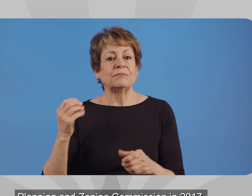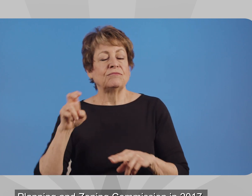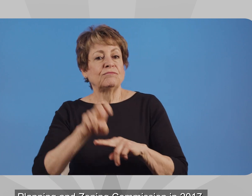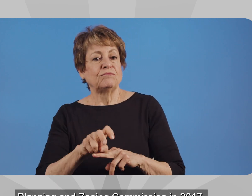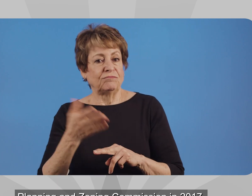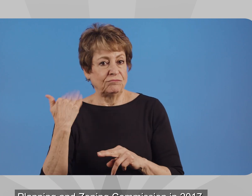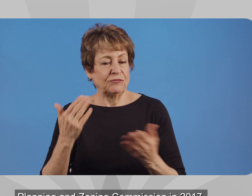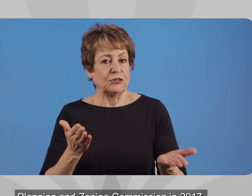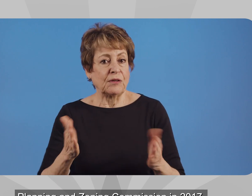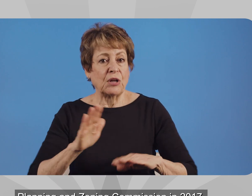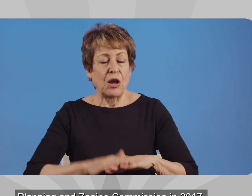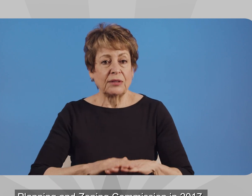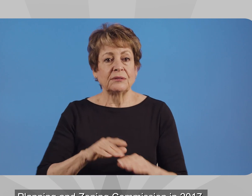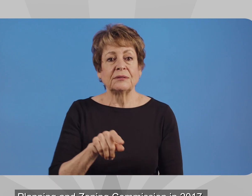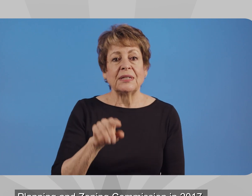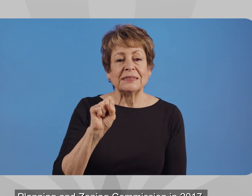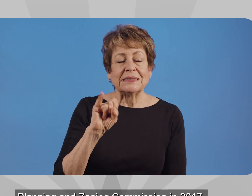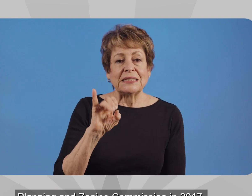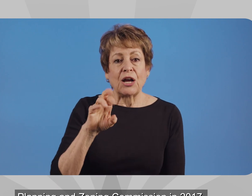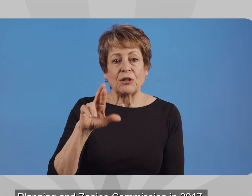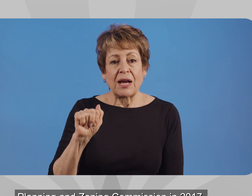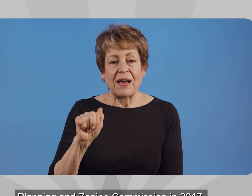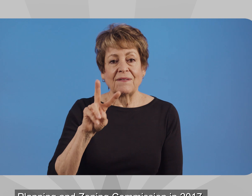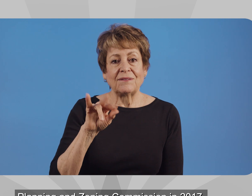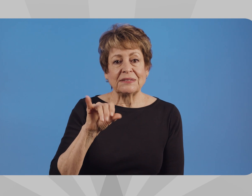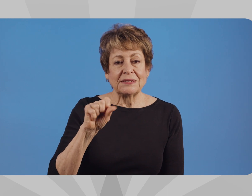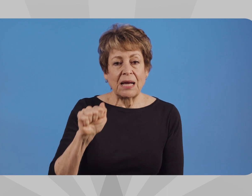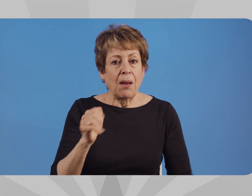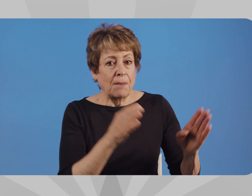Vista Planning and Zoning Commission in 2017.